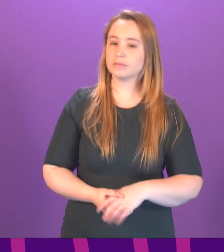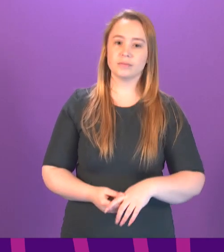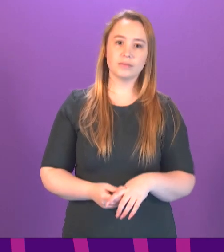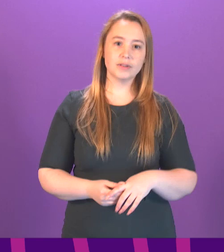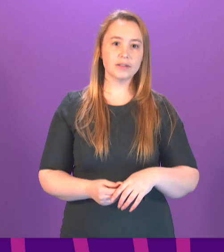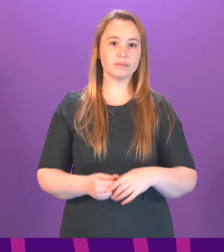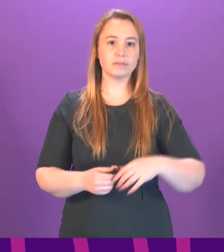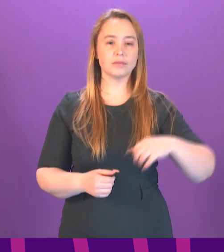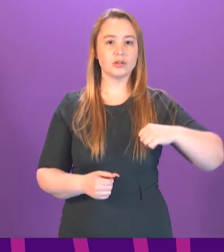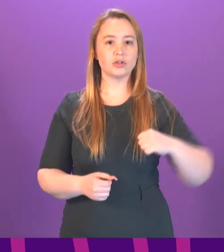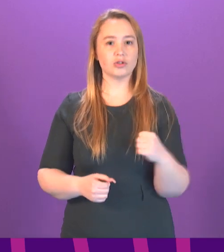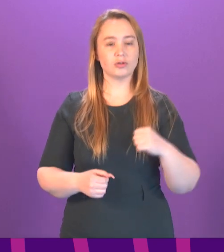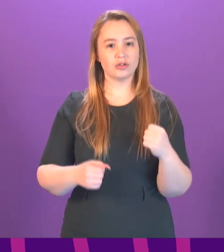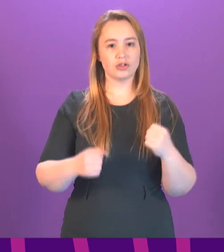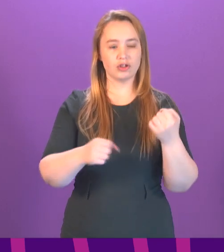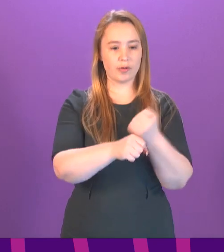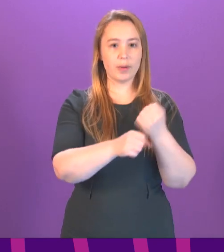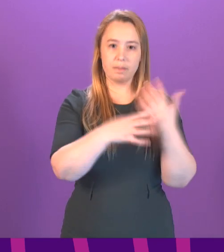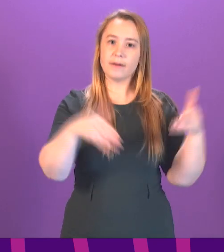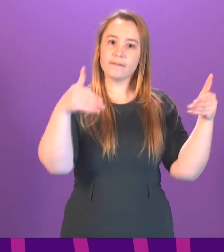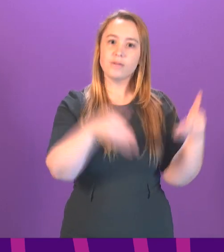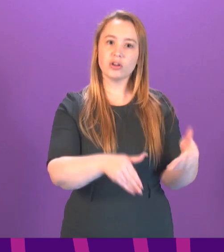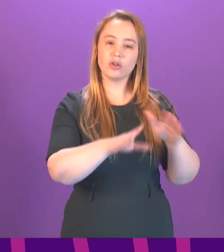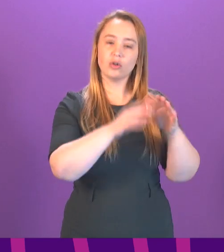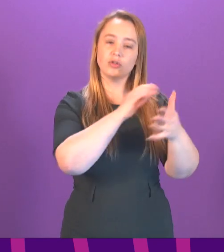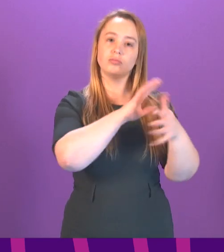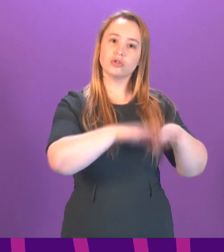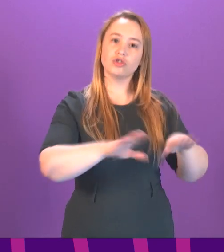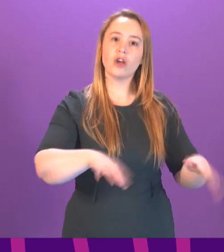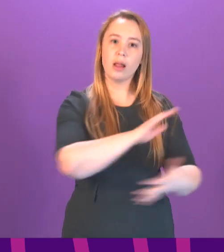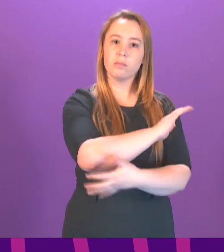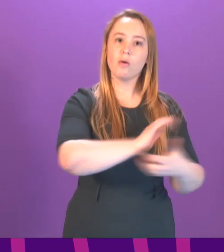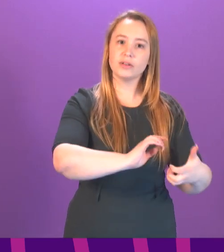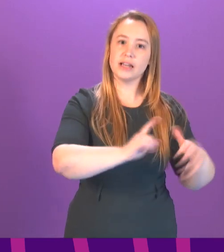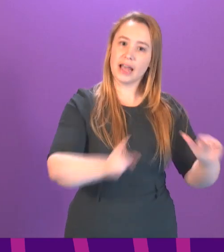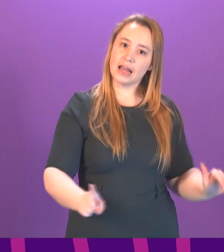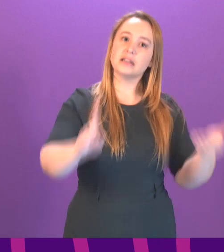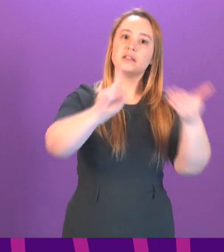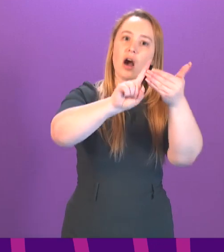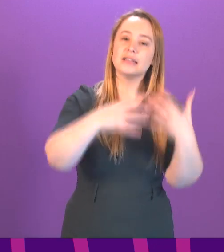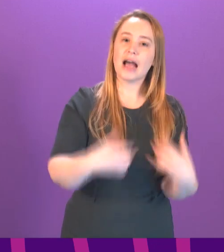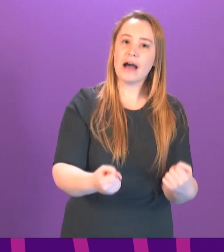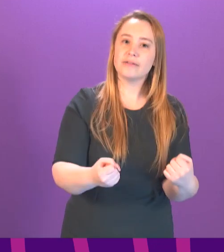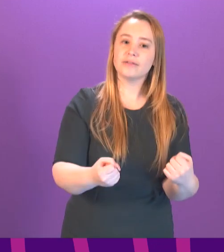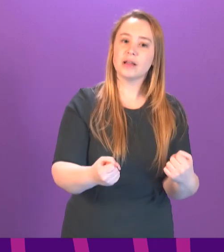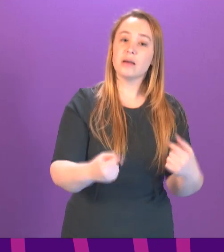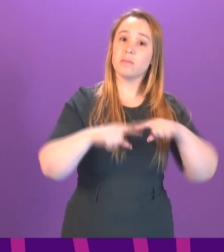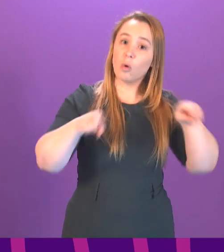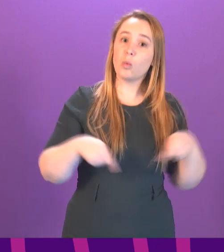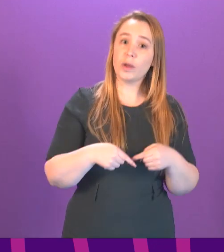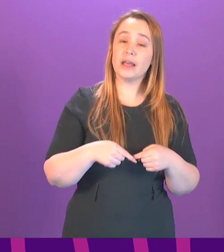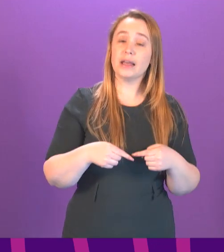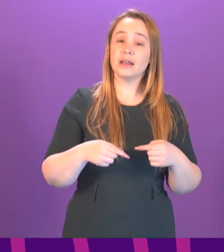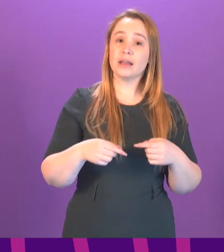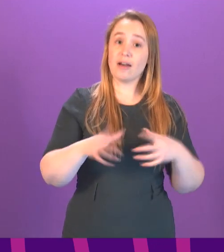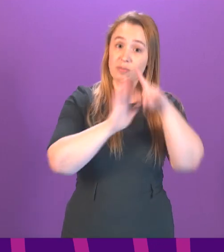targets on child poverty. We have, and I'll use this term because it's the one used by anti-child poverty campaigners, we have game-changing